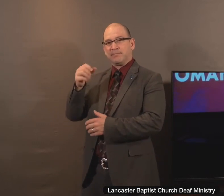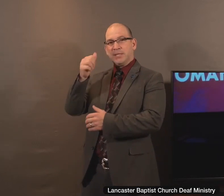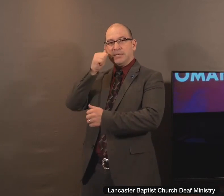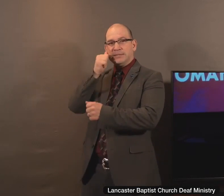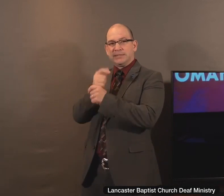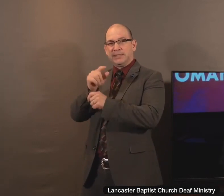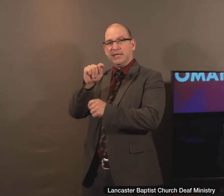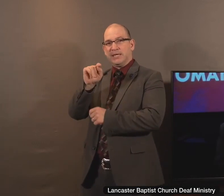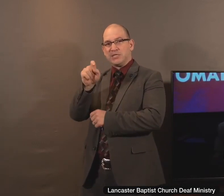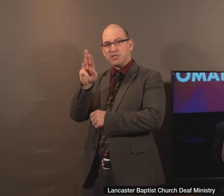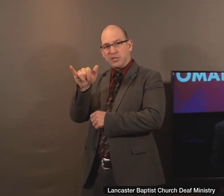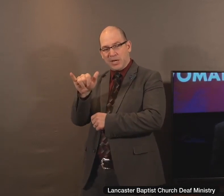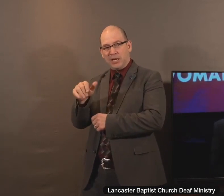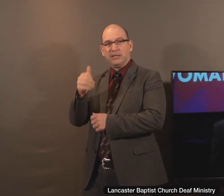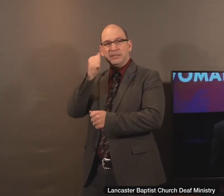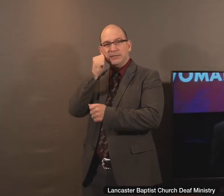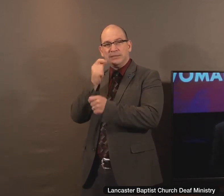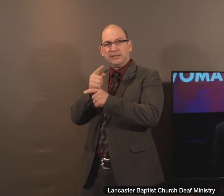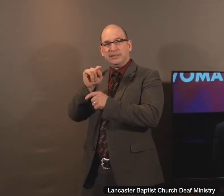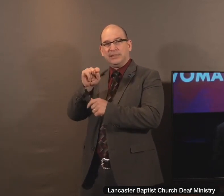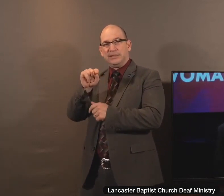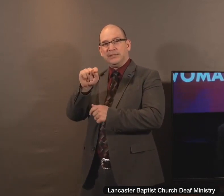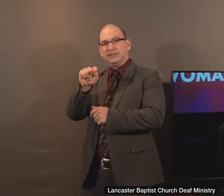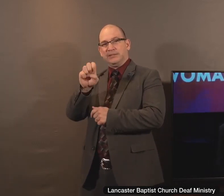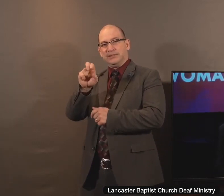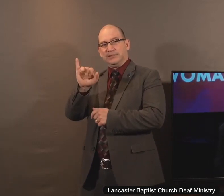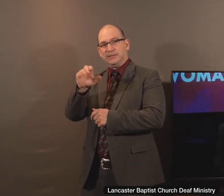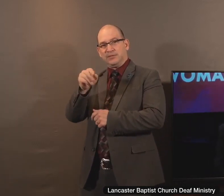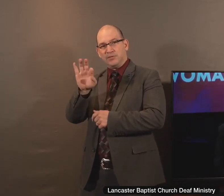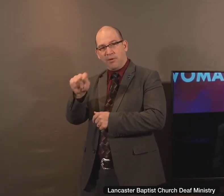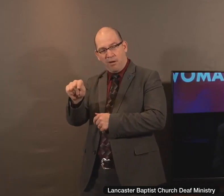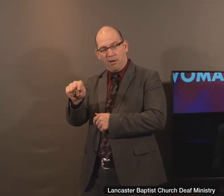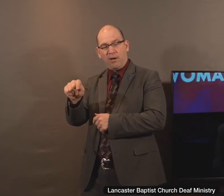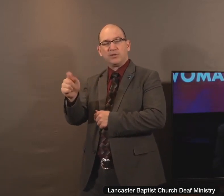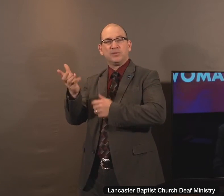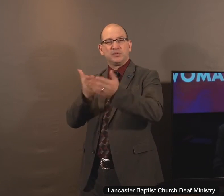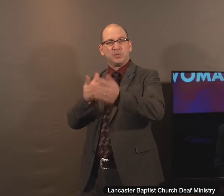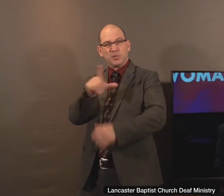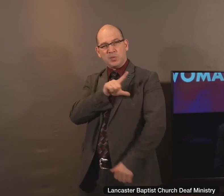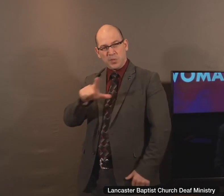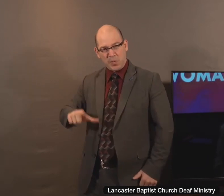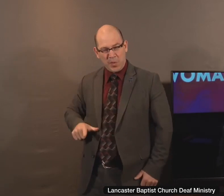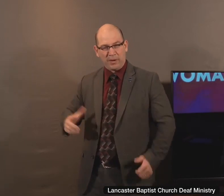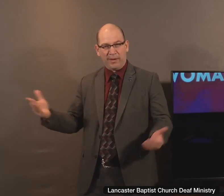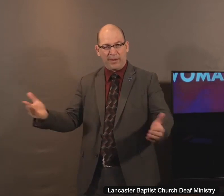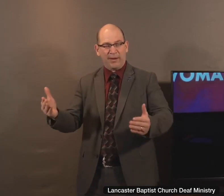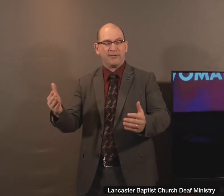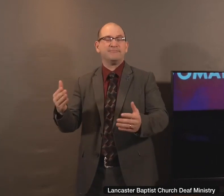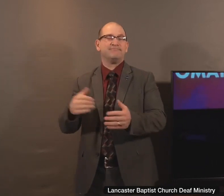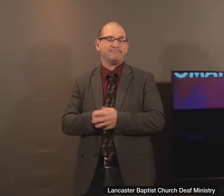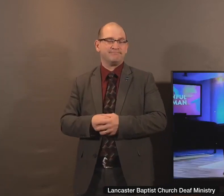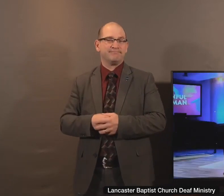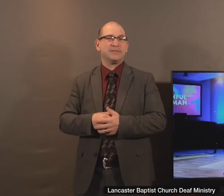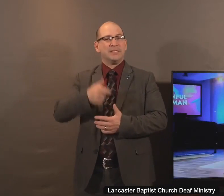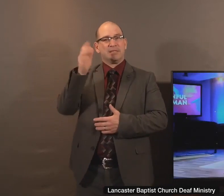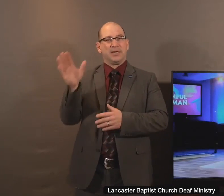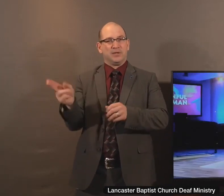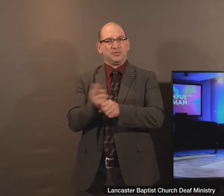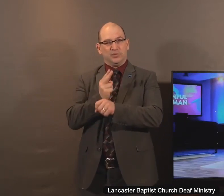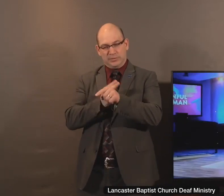who loved the Lord and counted an honor to serve the Lord Jesus Christ. Well, God took this woman and God was already